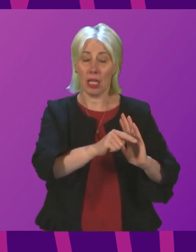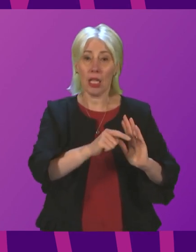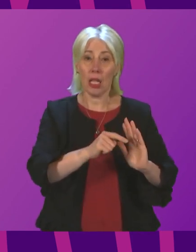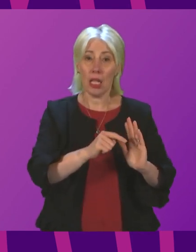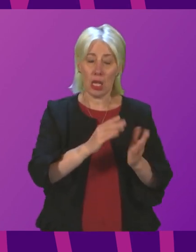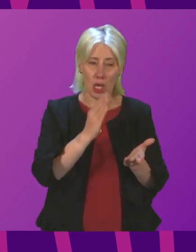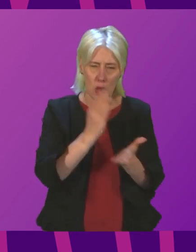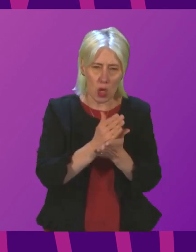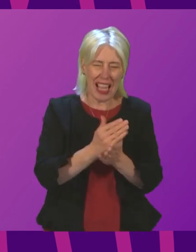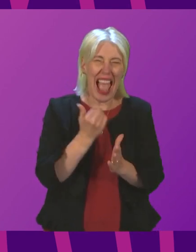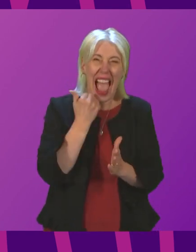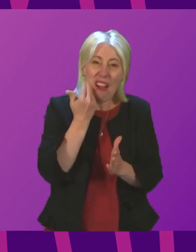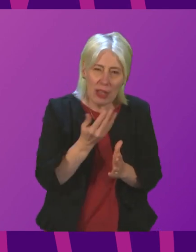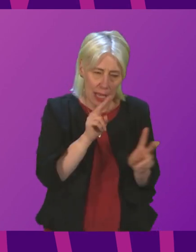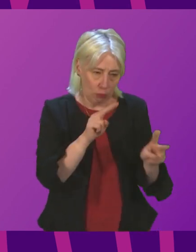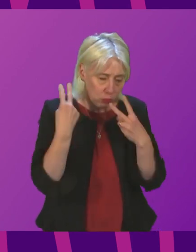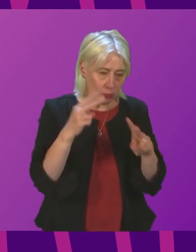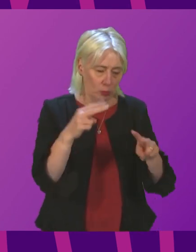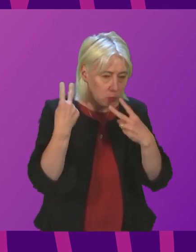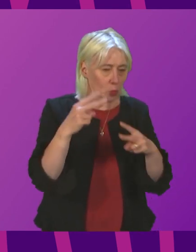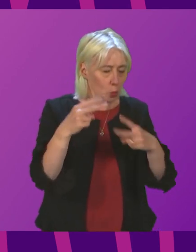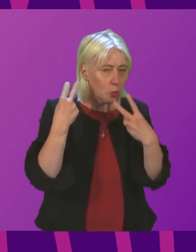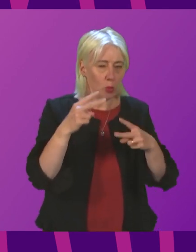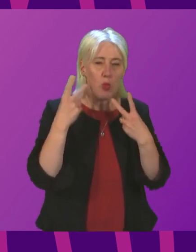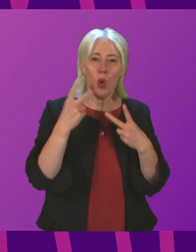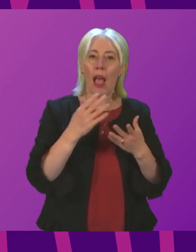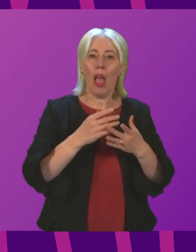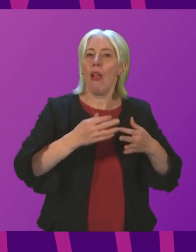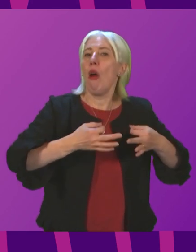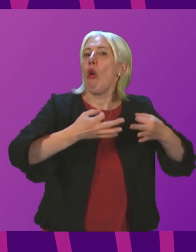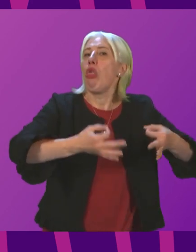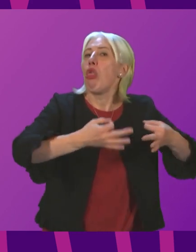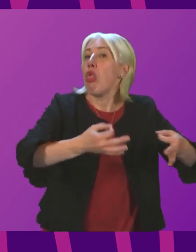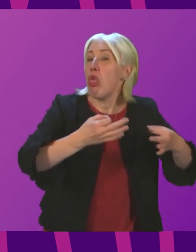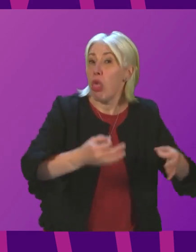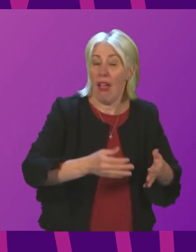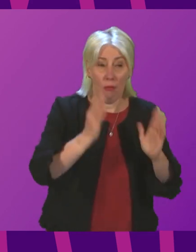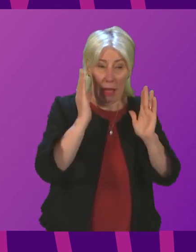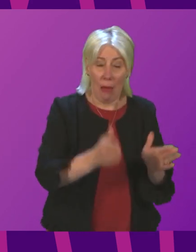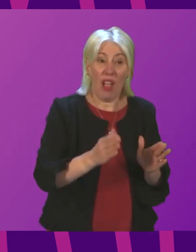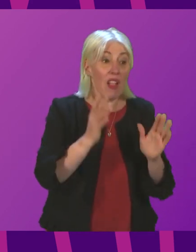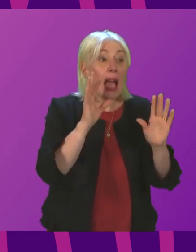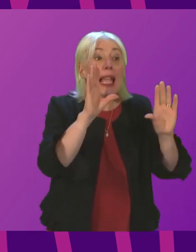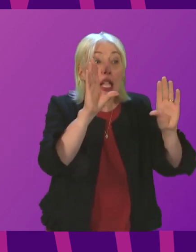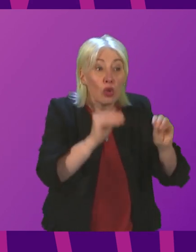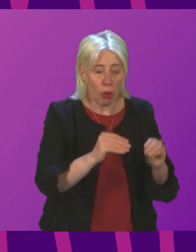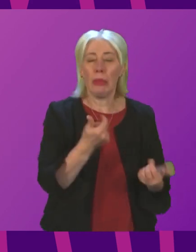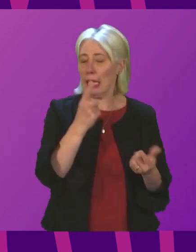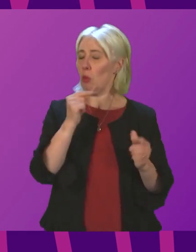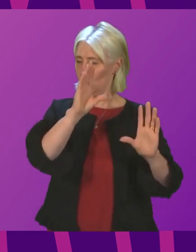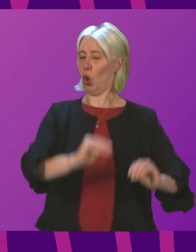is kept under daily review and will not be in place for a moment longer than it has to be. Cole Neill Gray.